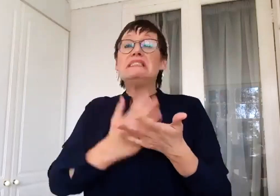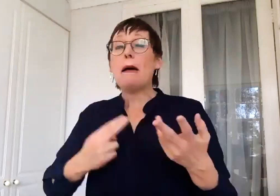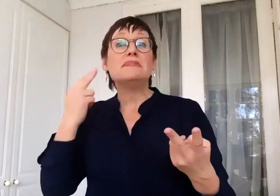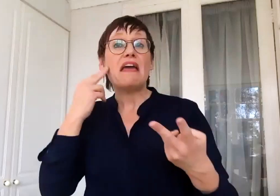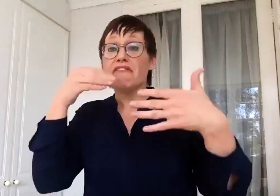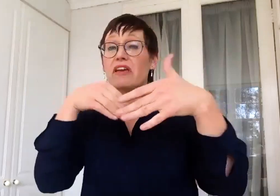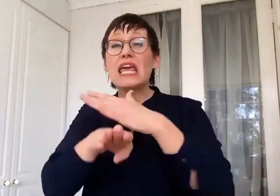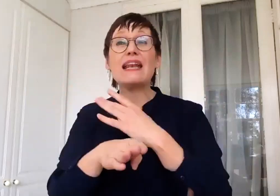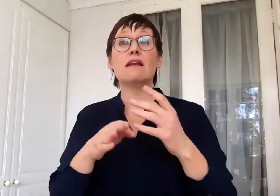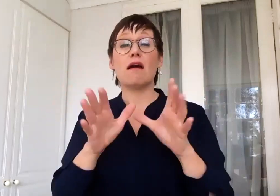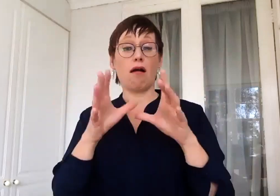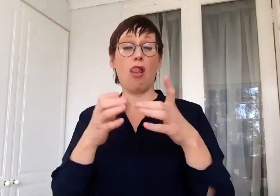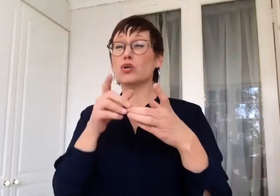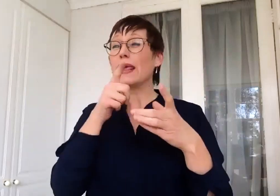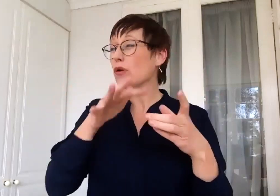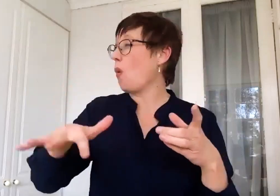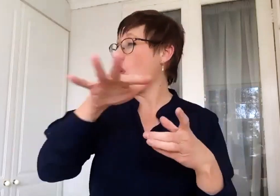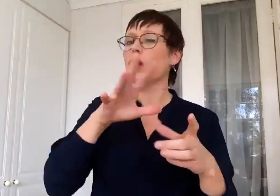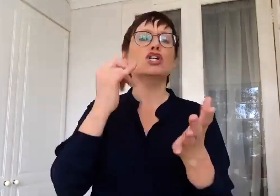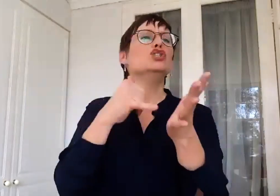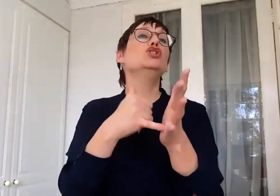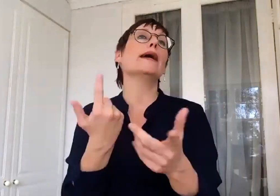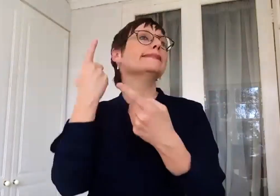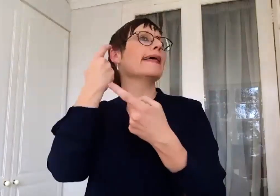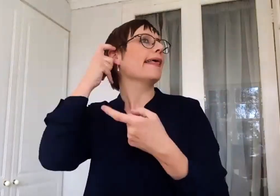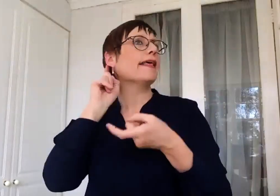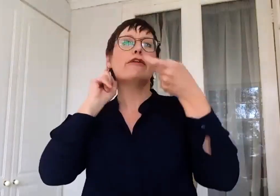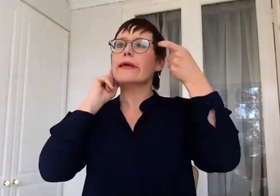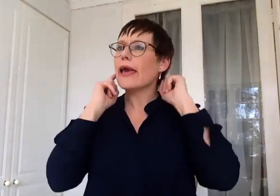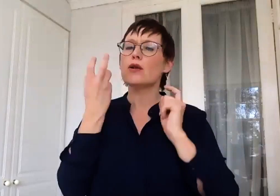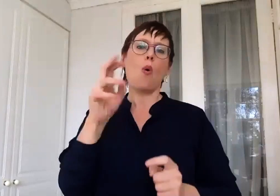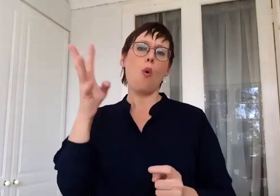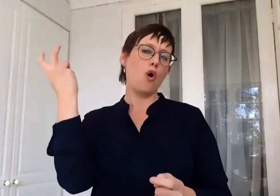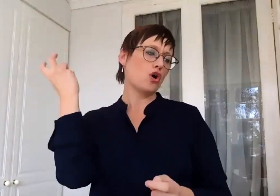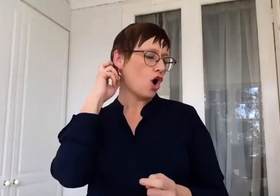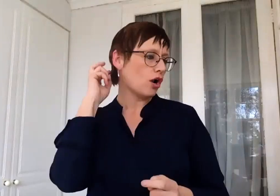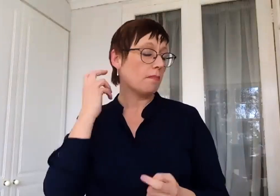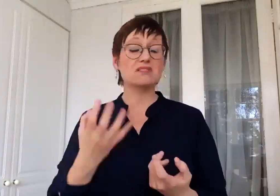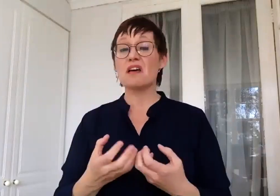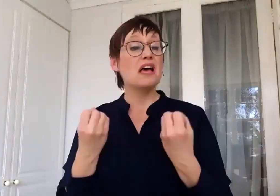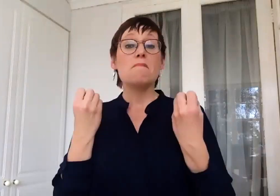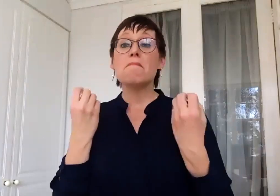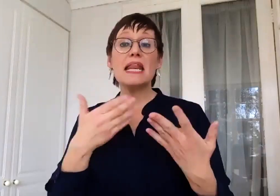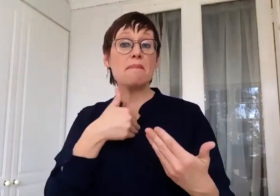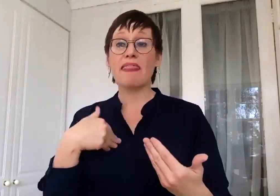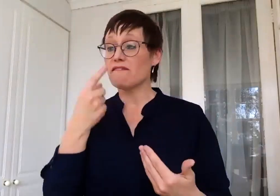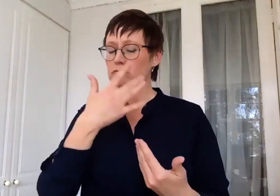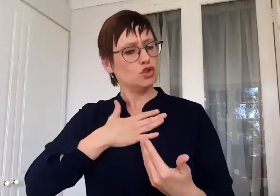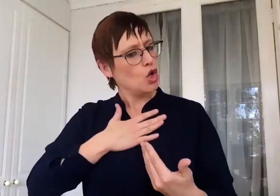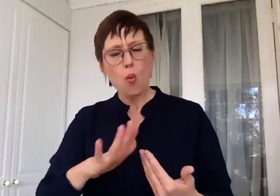really good amplification like hearing aids or cochlear implants. Because a lot of children don't need sign language. And so, again, what's contentious